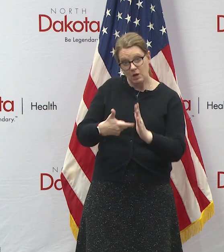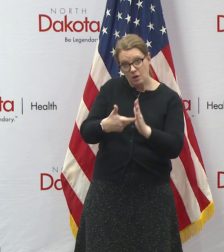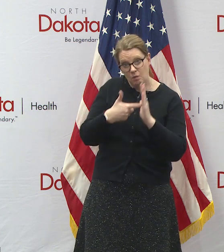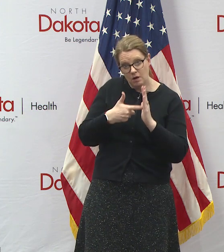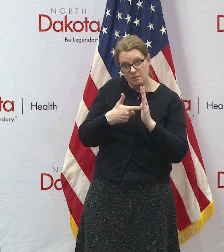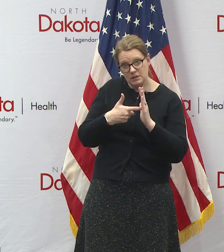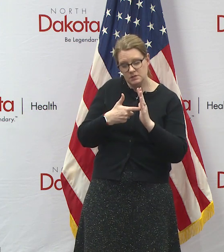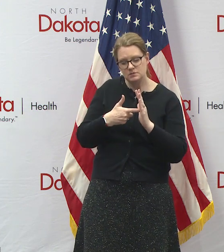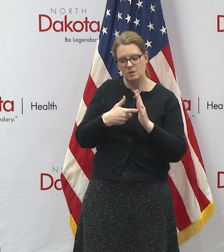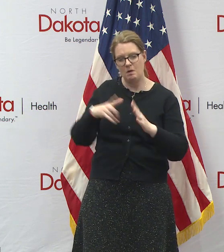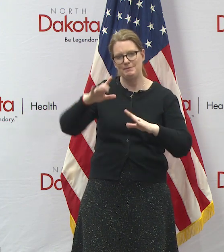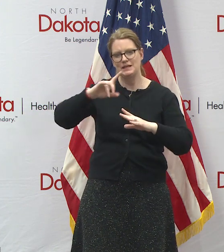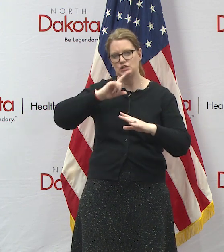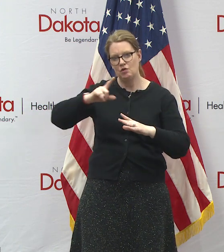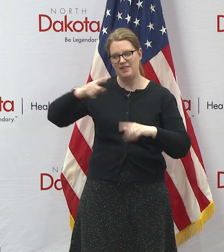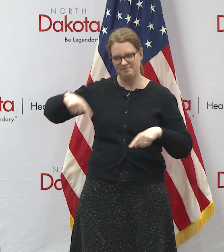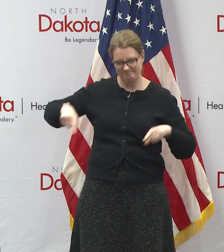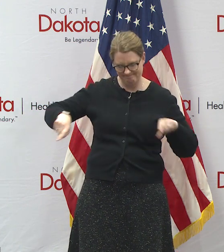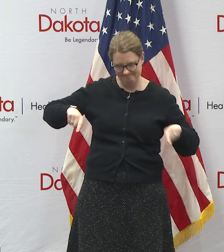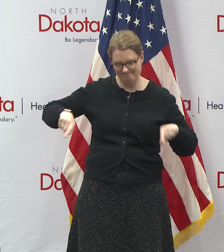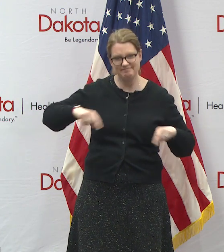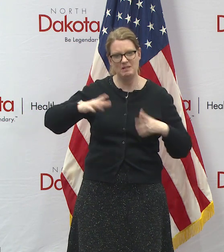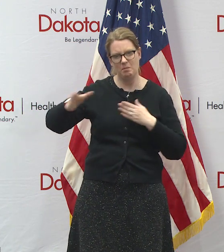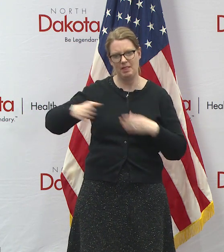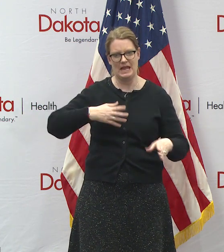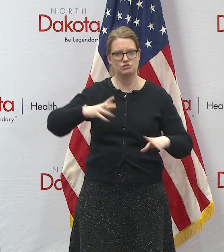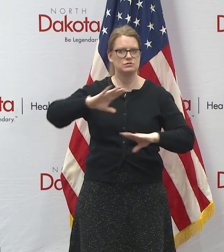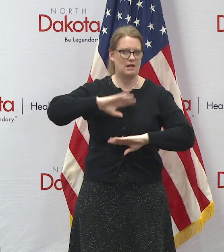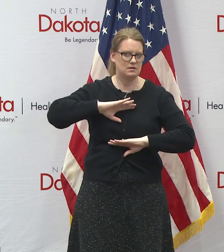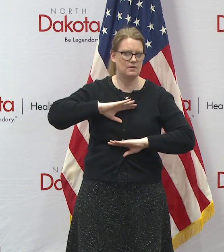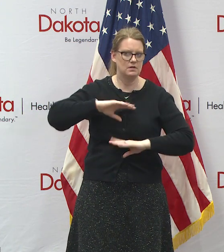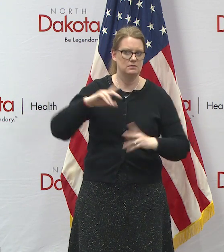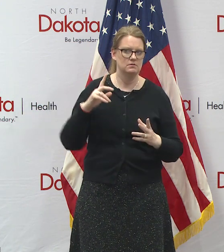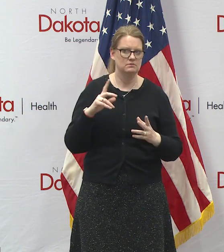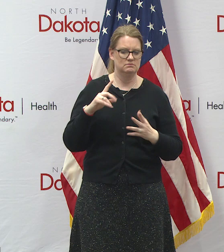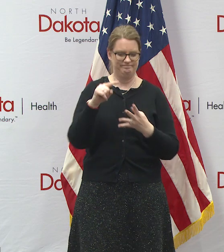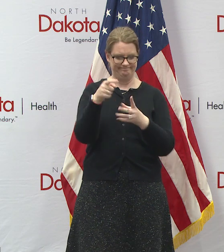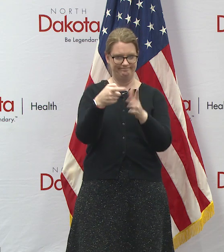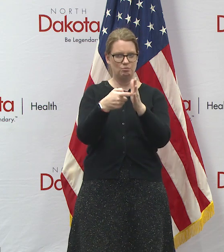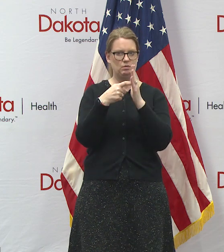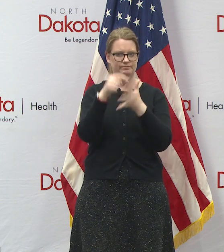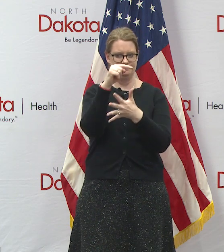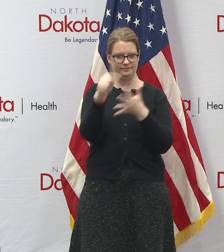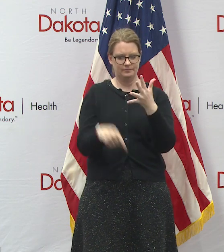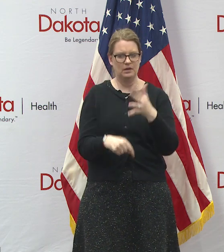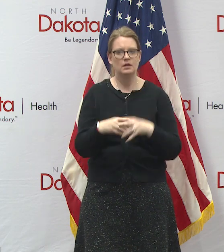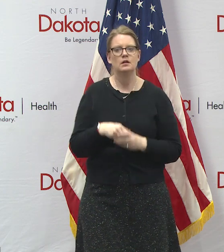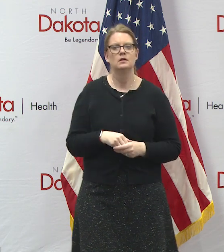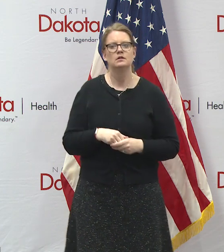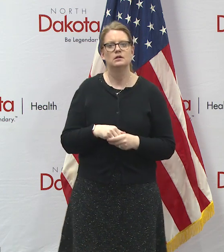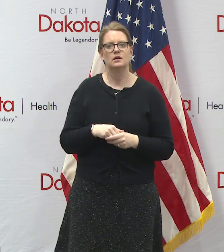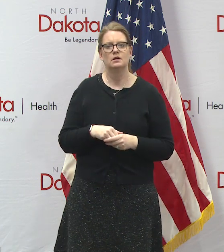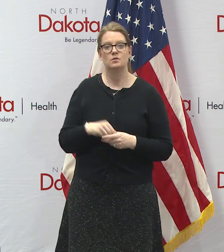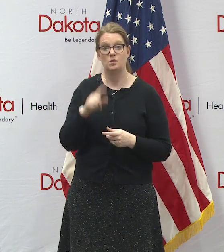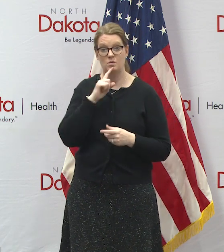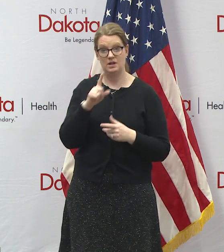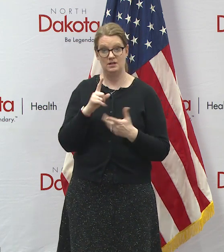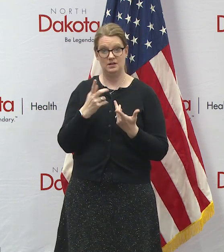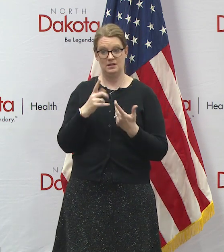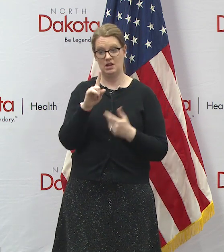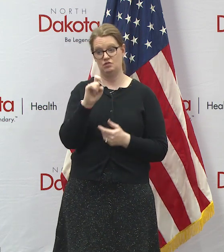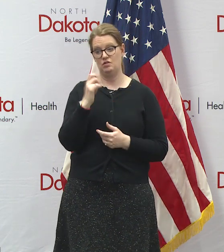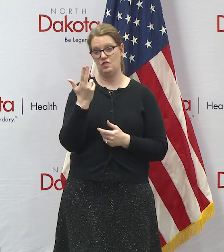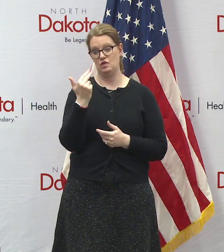for because again we've got the the you know the important mission of our districts that includes you know trying to reach those 113